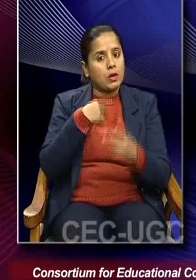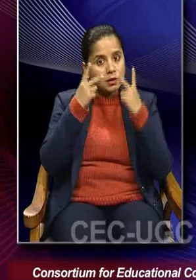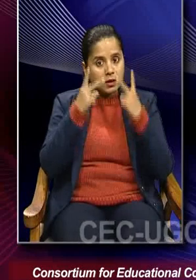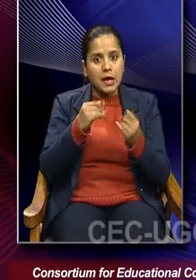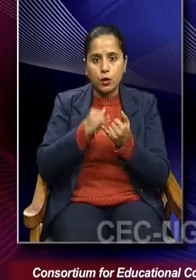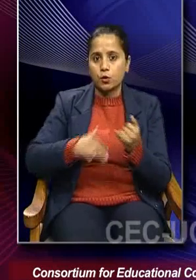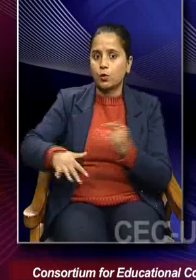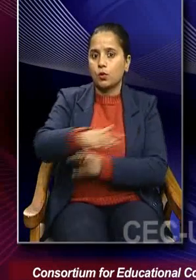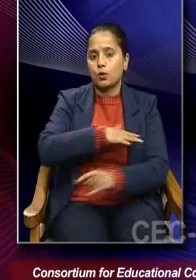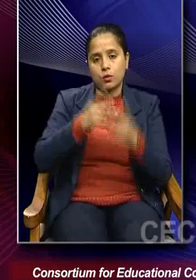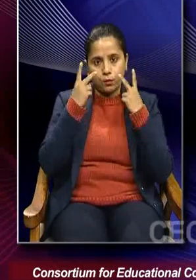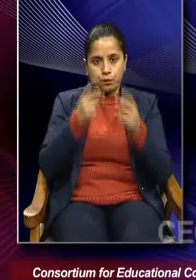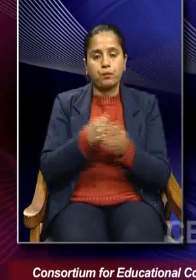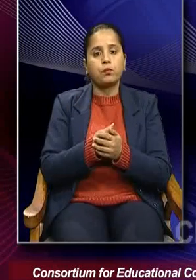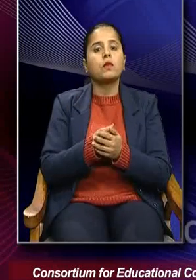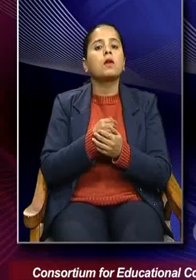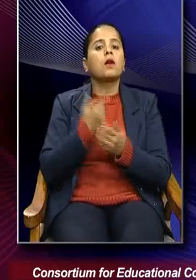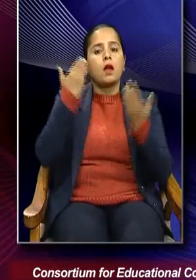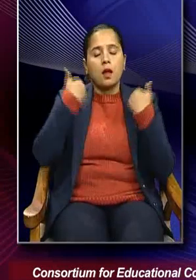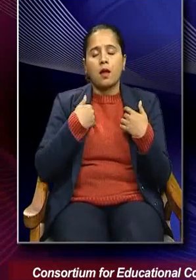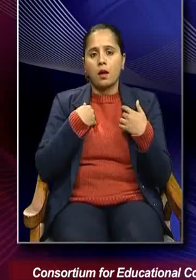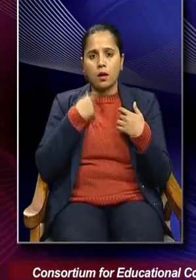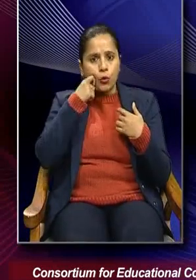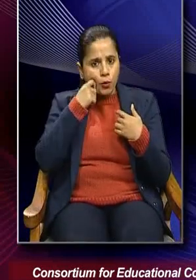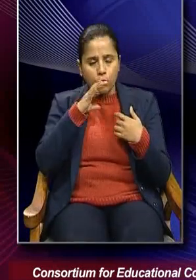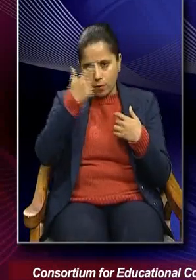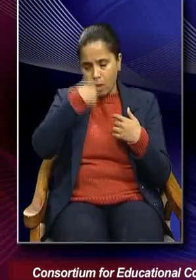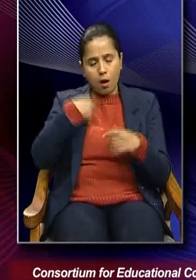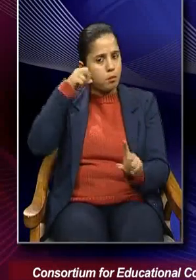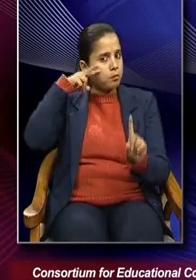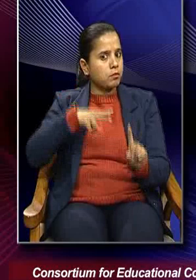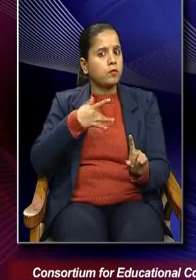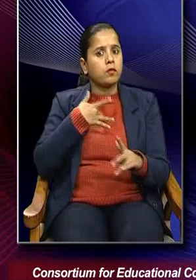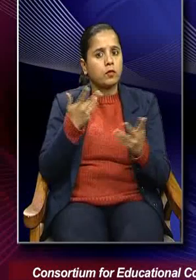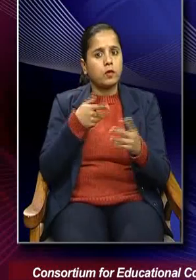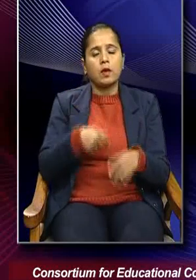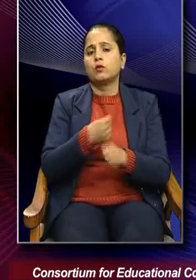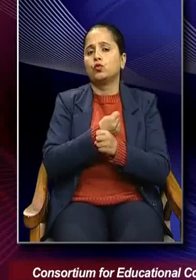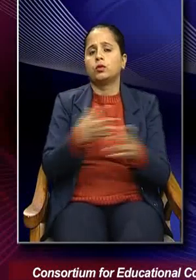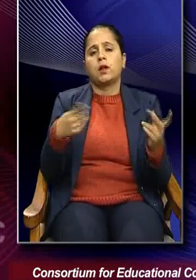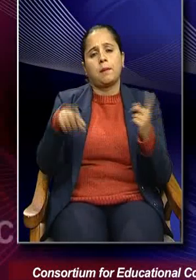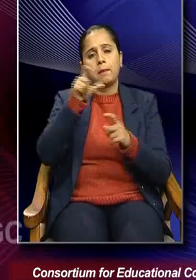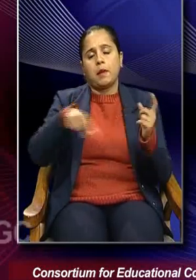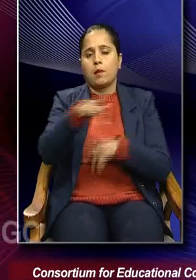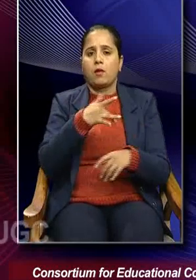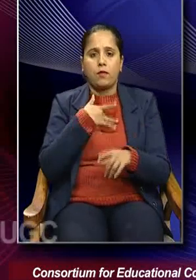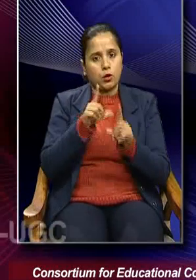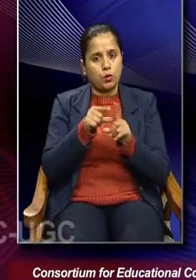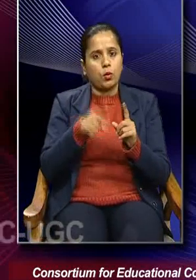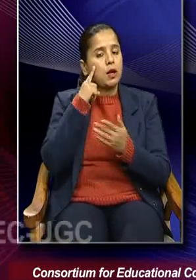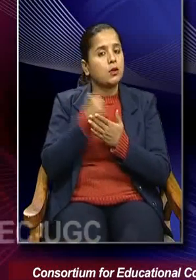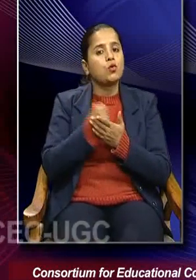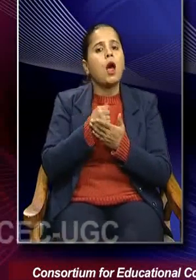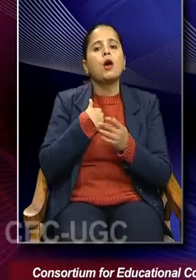sociology as a humanistic perspective and as a general in particular, we try